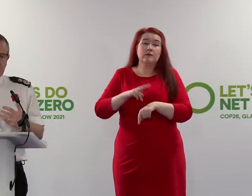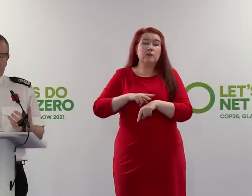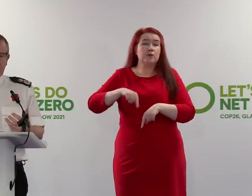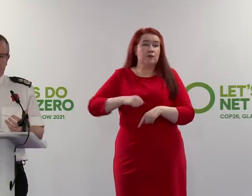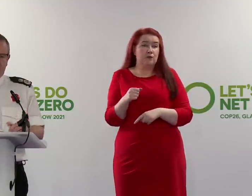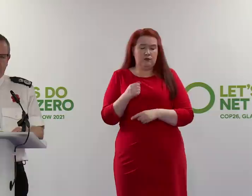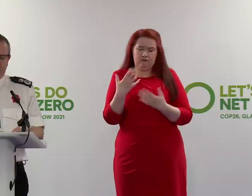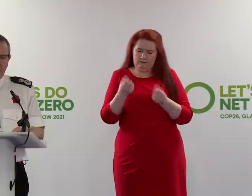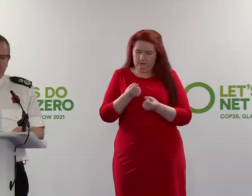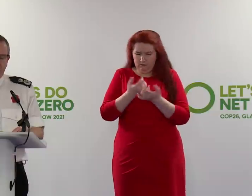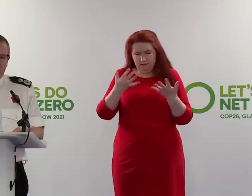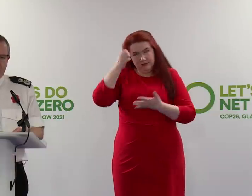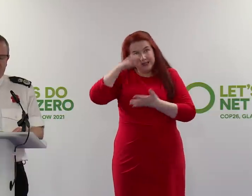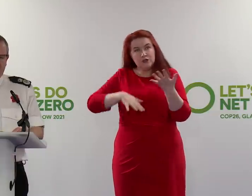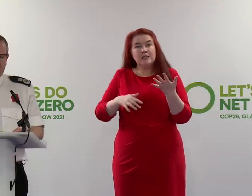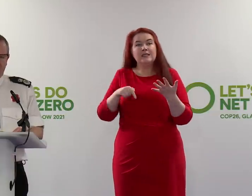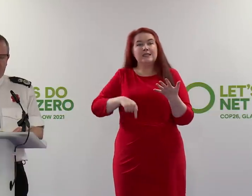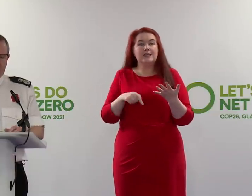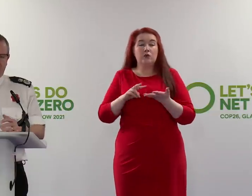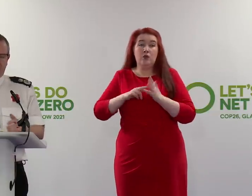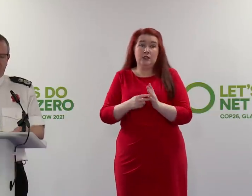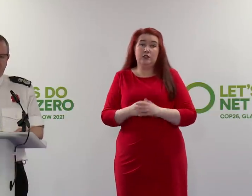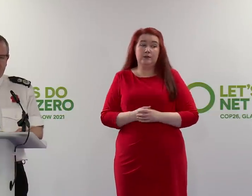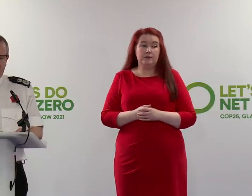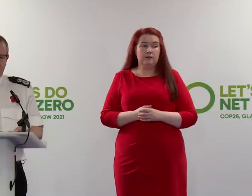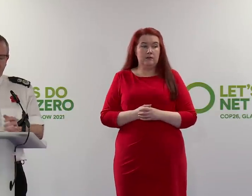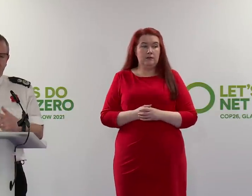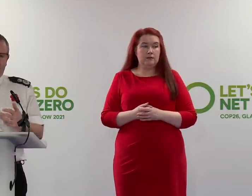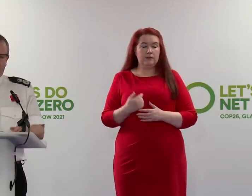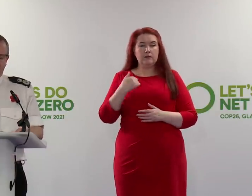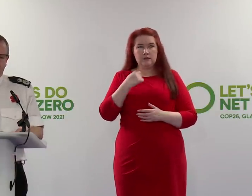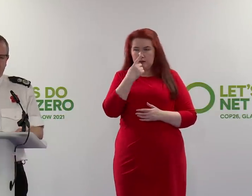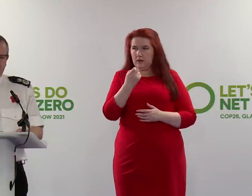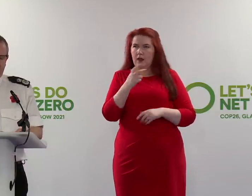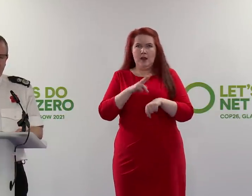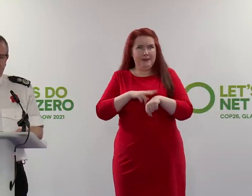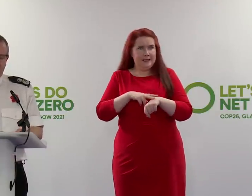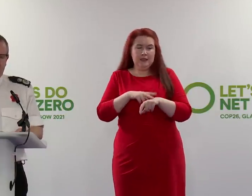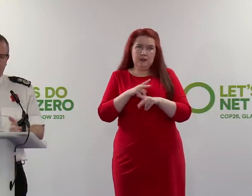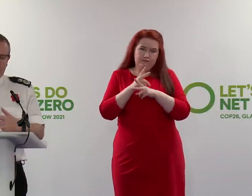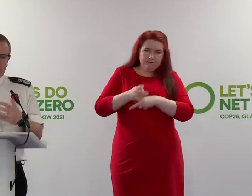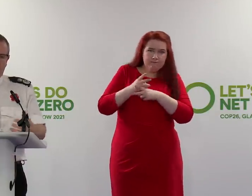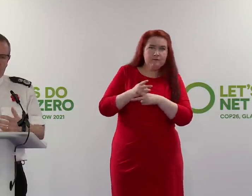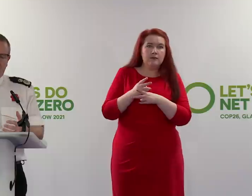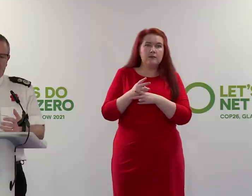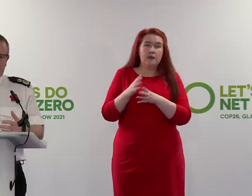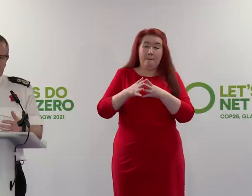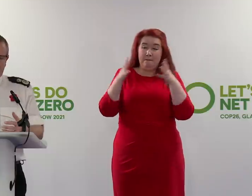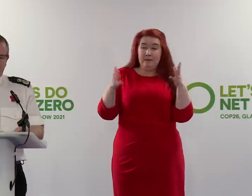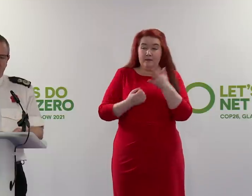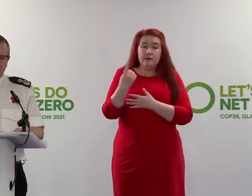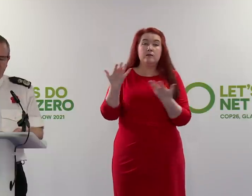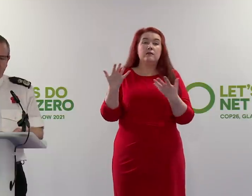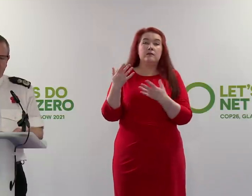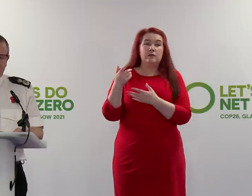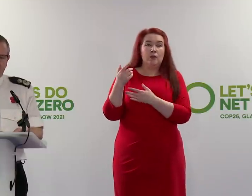got considerable experience within the organisation of policing large-scale events, of policing protest. We know and